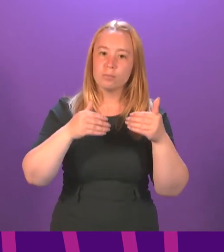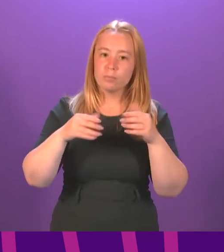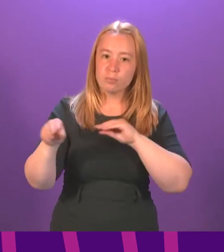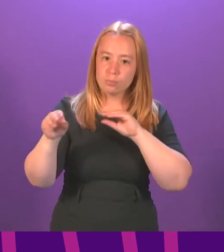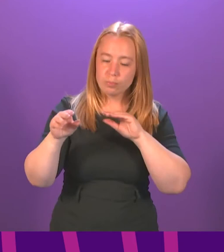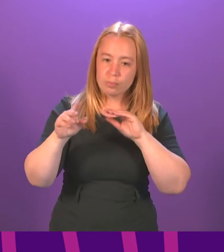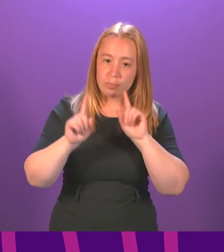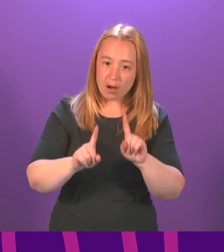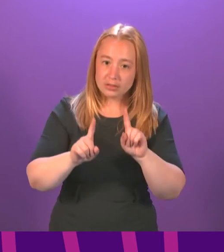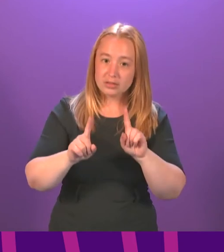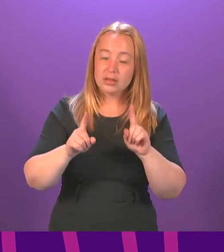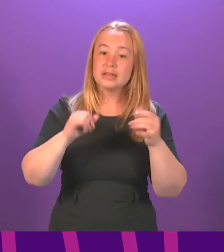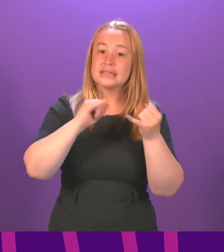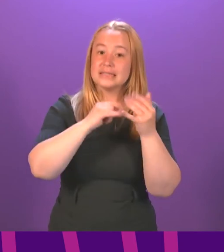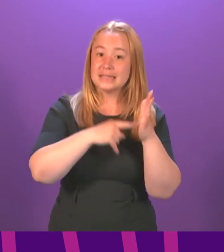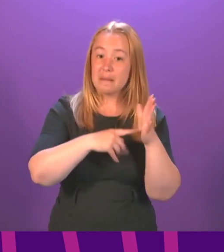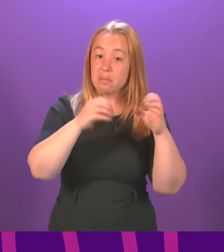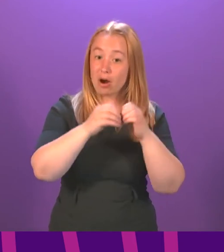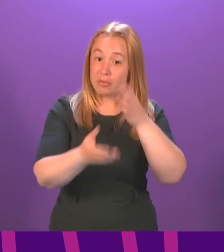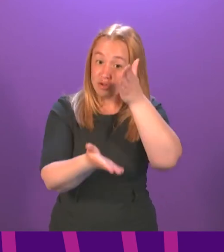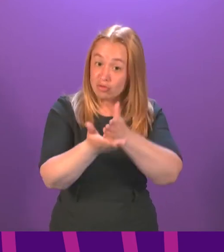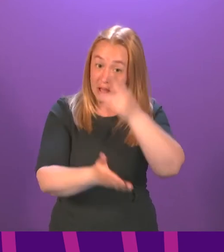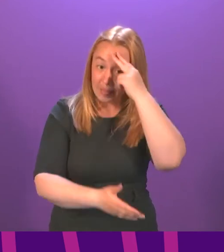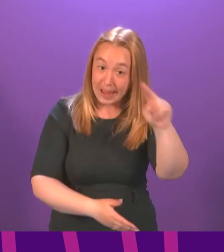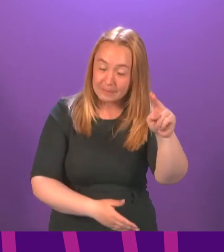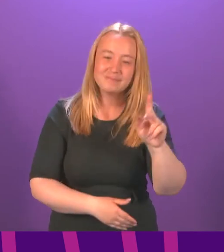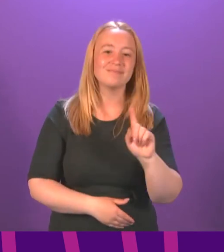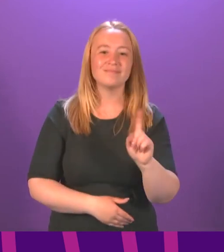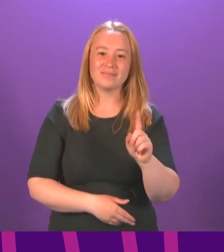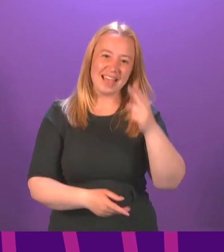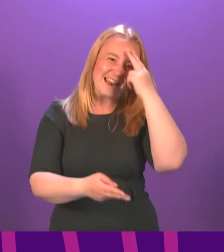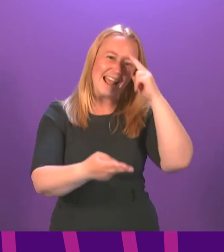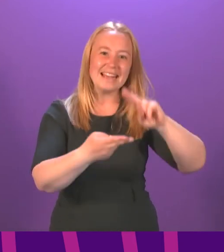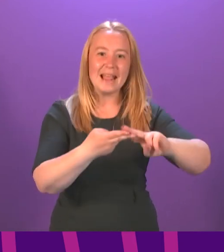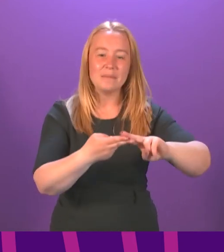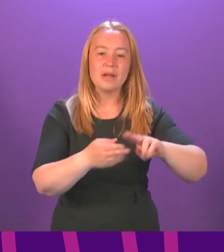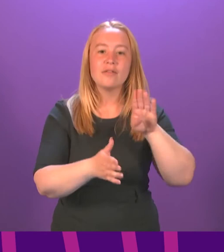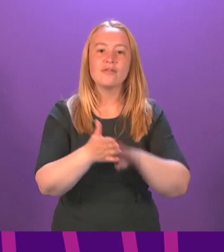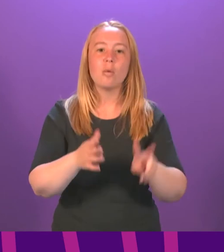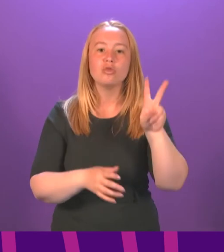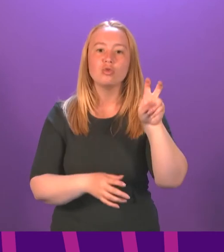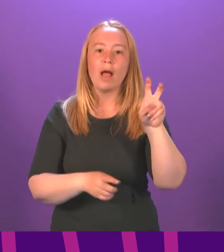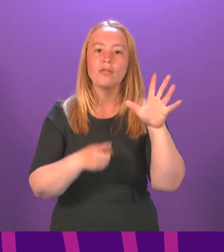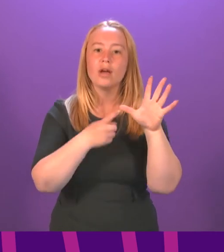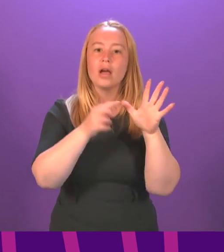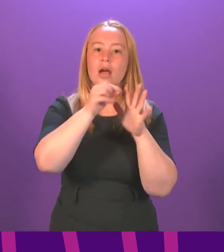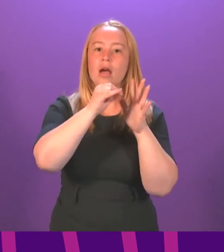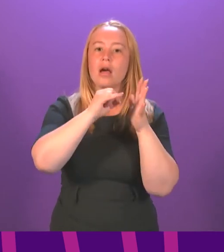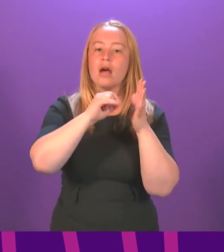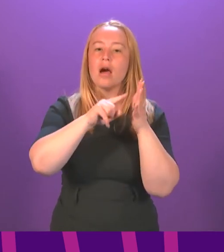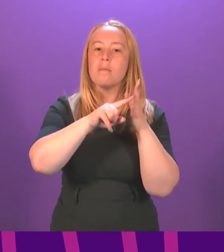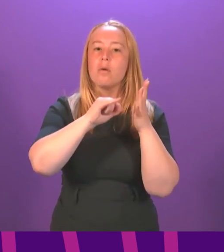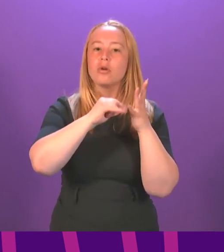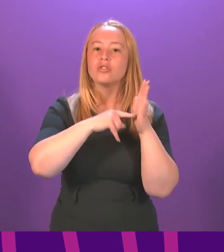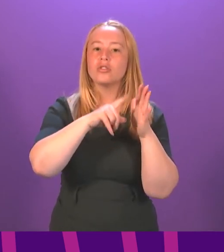Barnabas certainly wasn't his real name. It was a nickname given to him by the twelve apostles, and it means